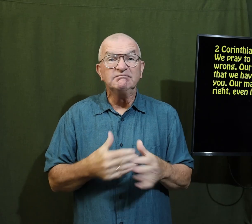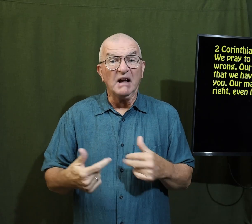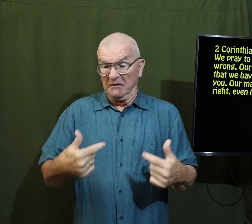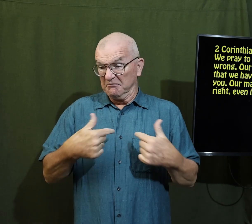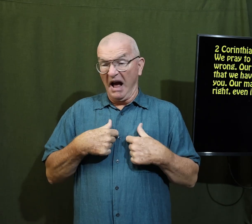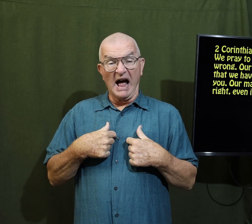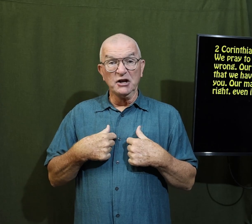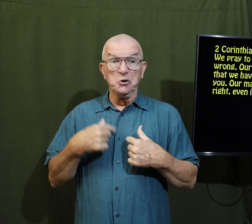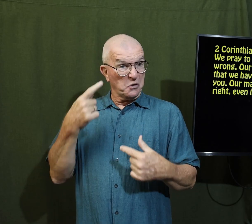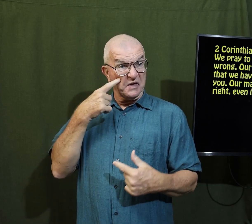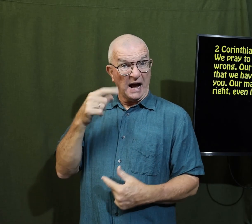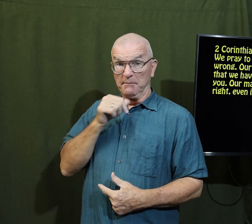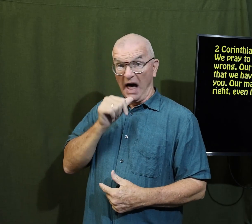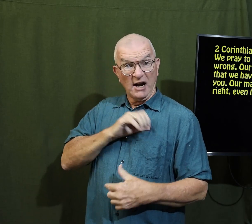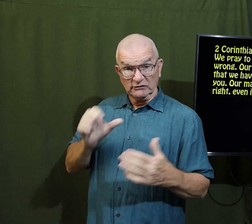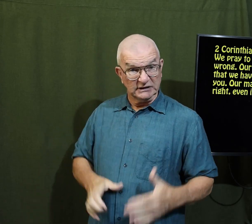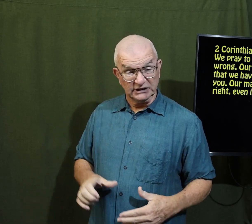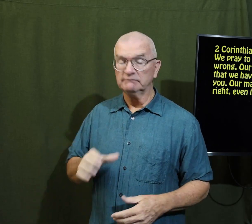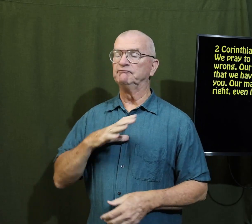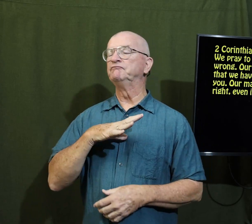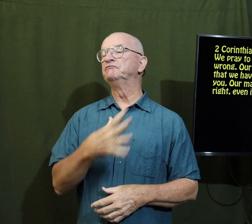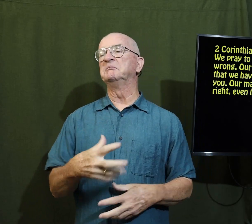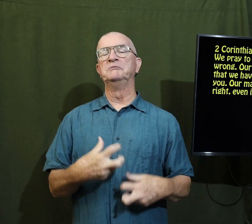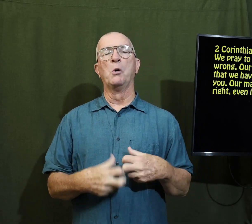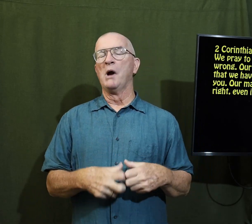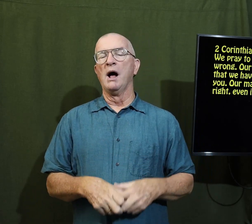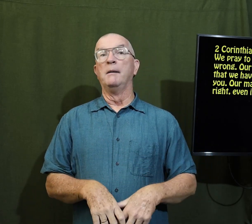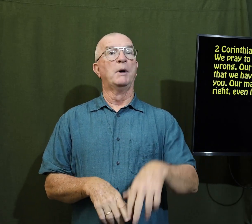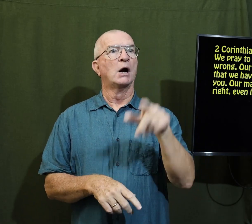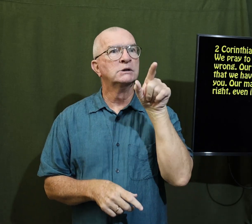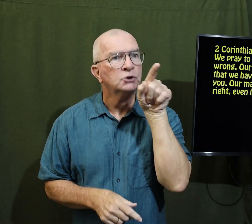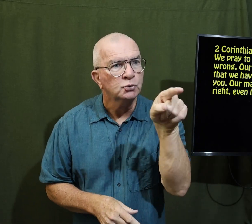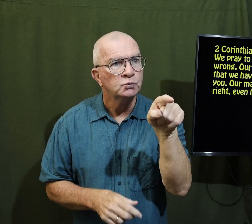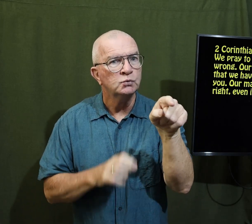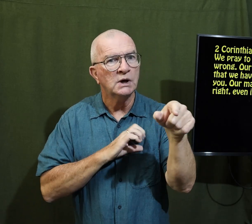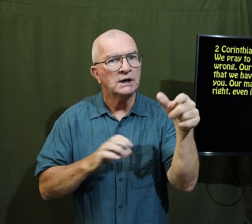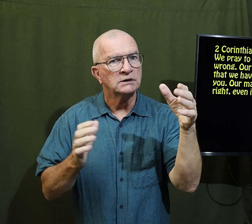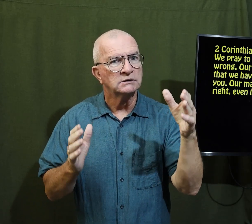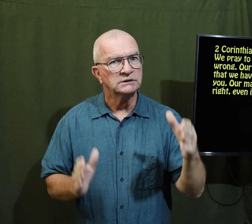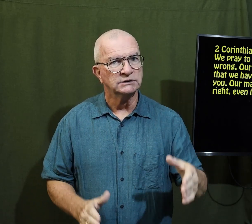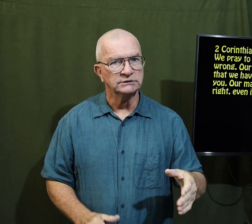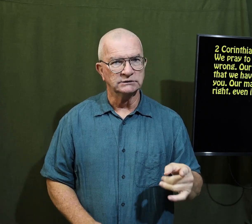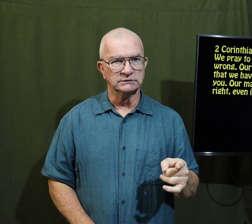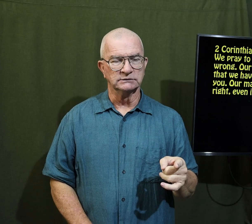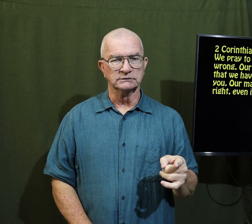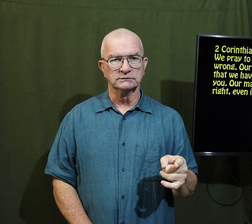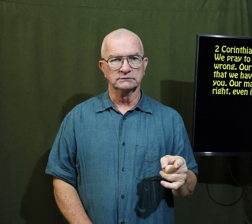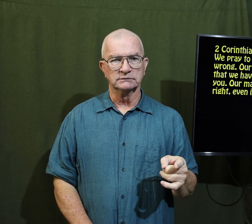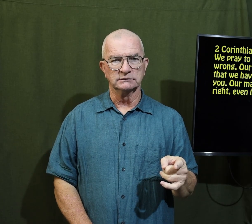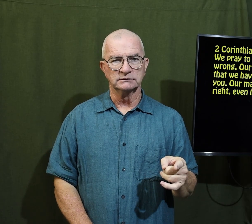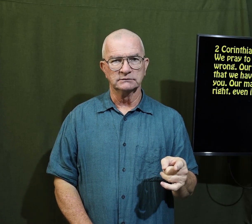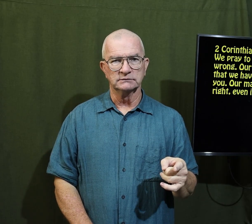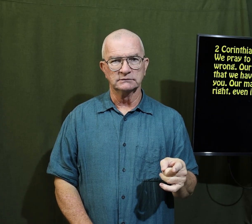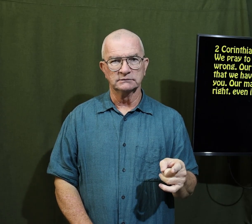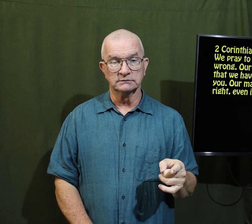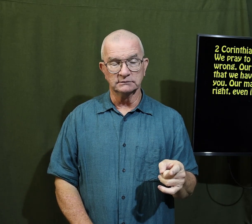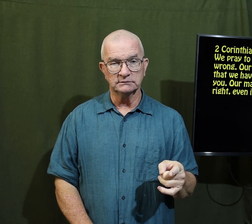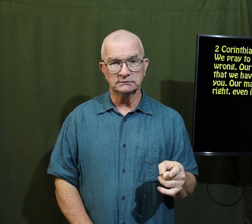Paul is saying it doesn't matter if you think I'm not a Christian that's fine but you are you a Christian